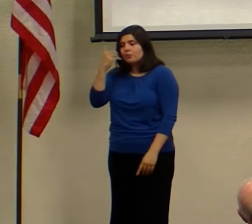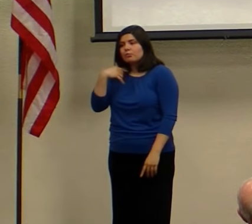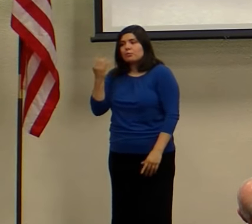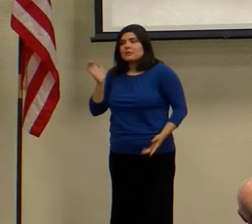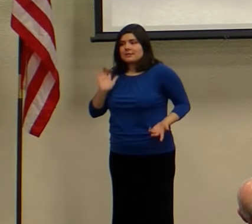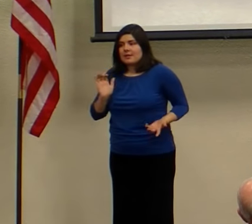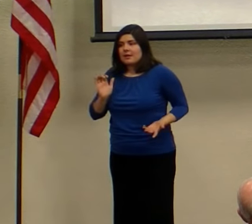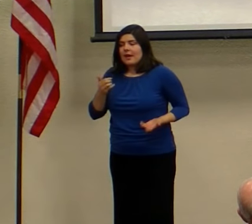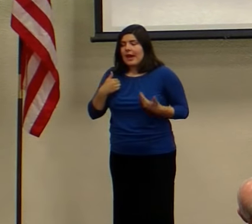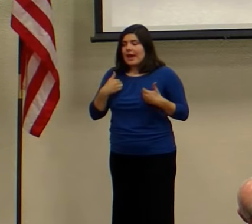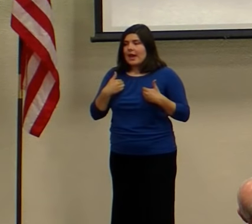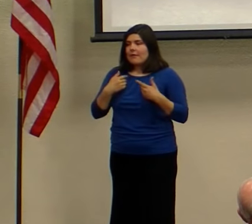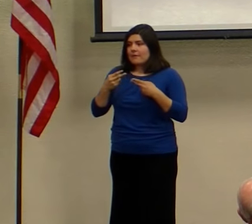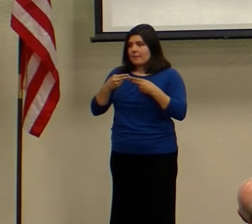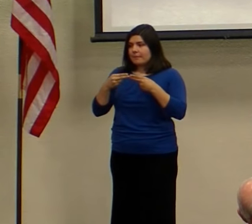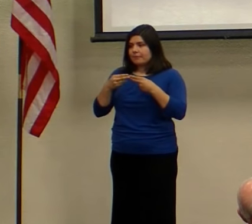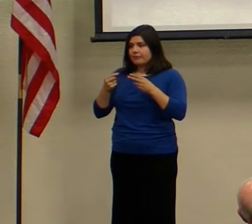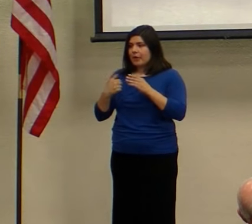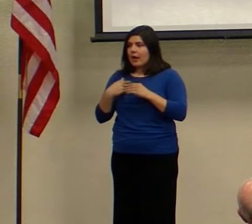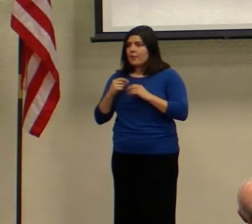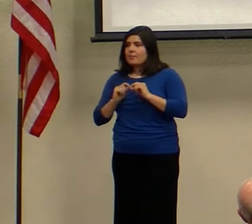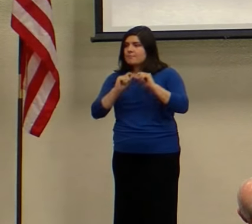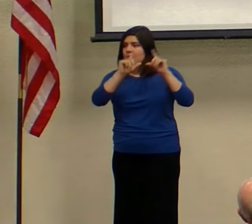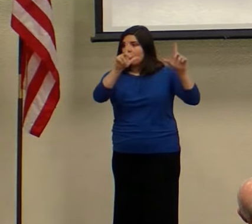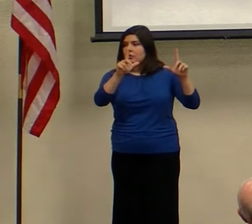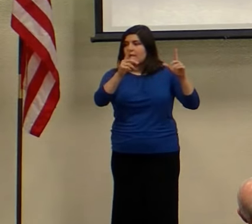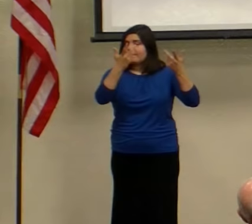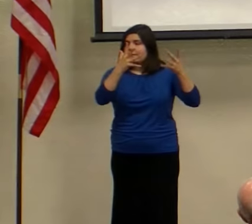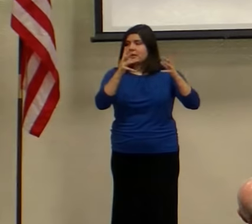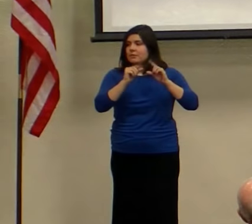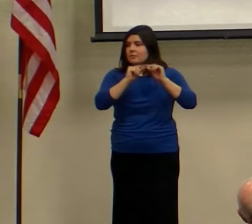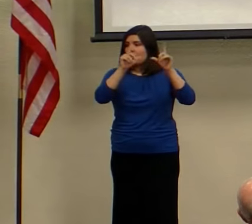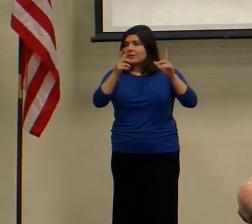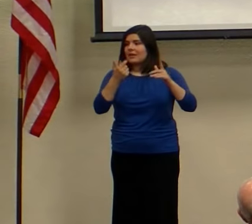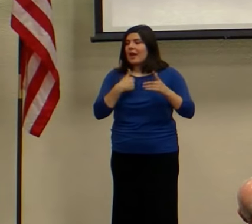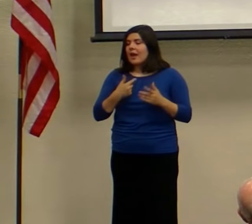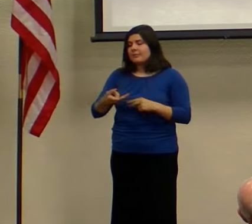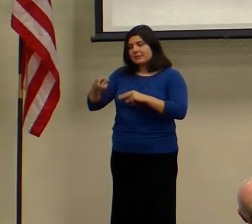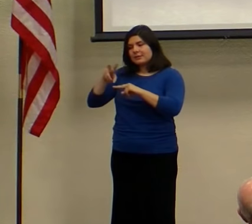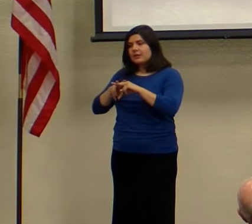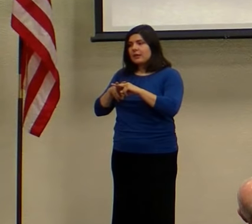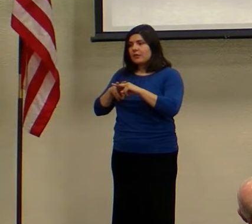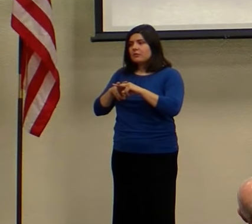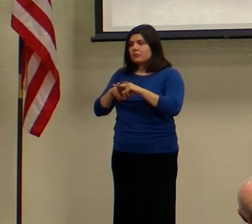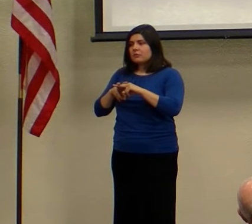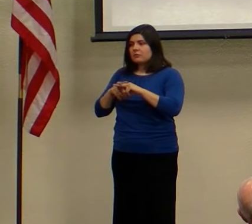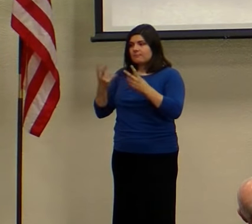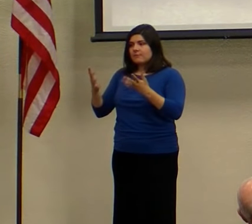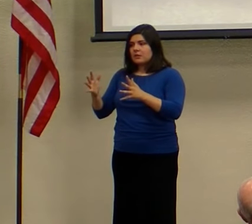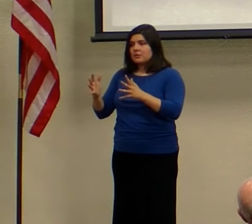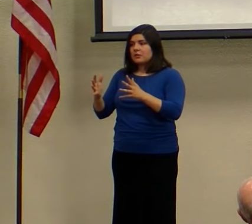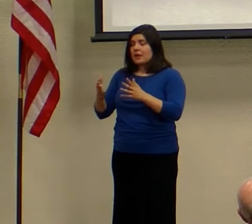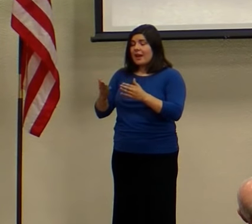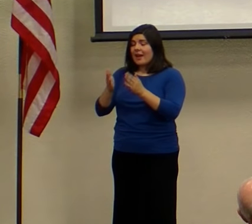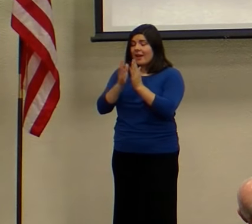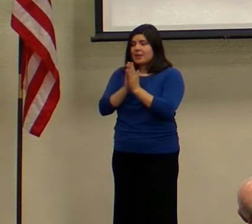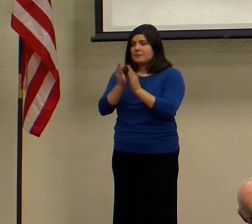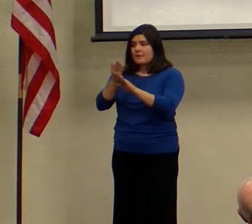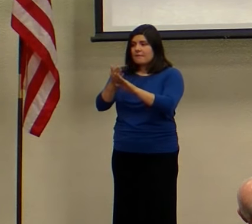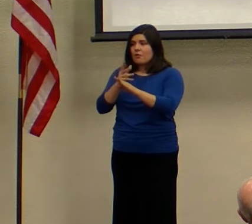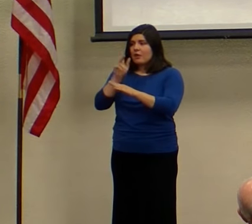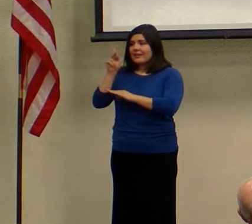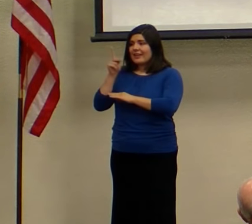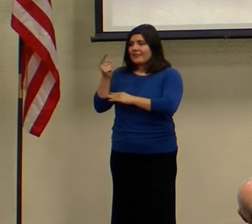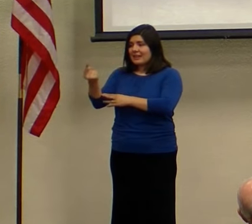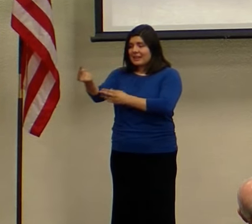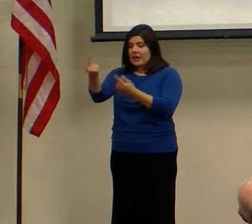I have a slide that I'm about to put up. And once I put it up there, I'm going to sit down and I'd ask that before Kevin comes up here, let's